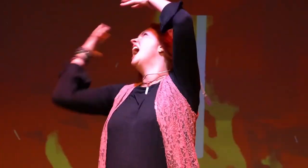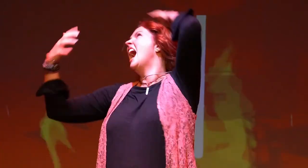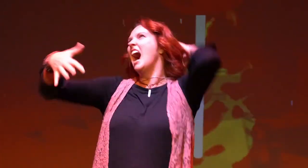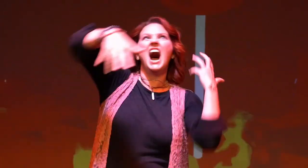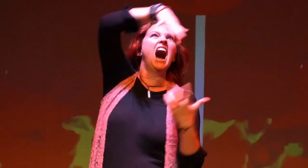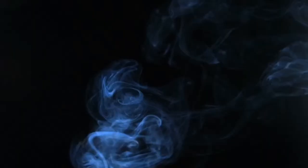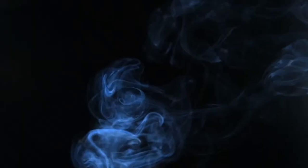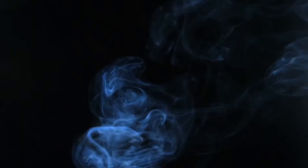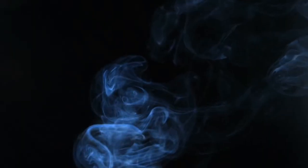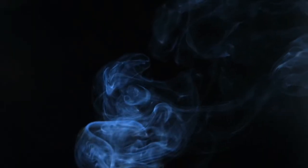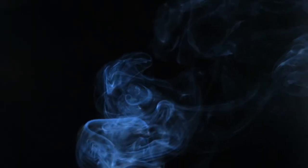Moment's